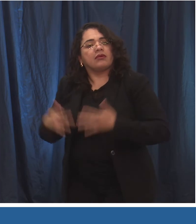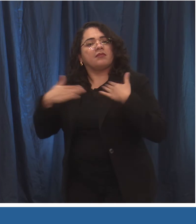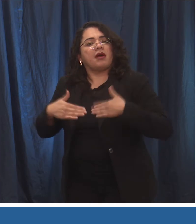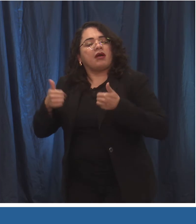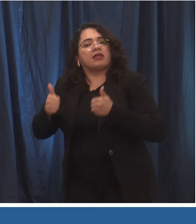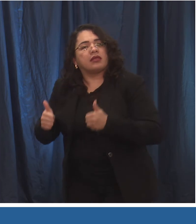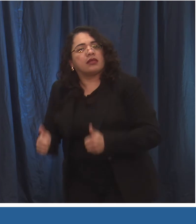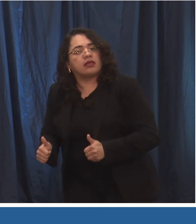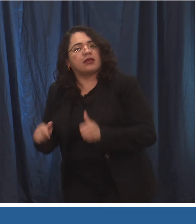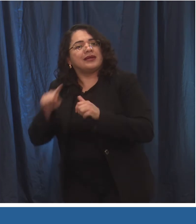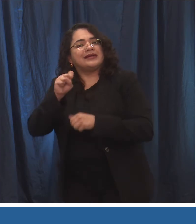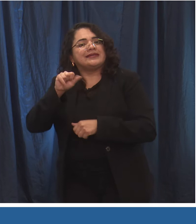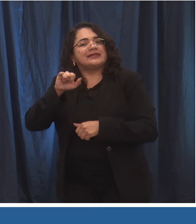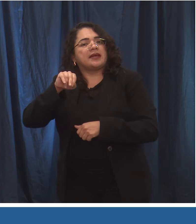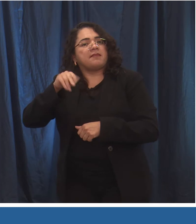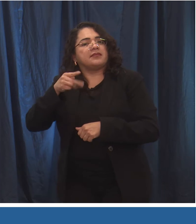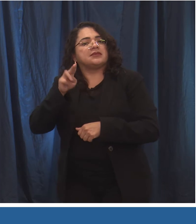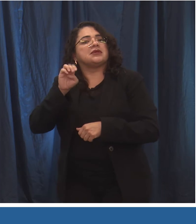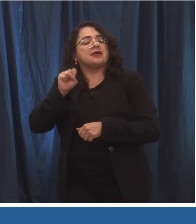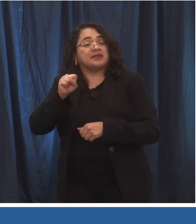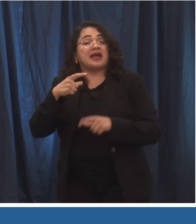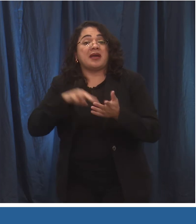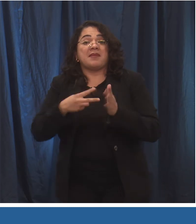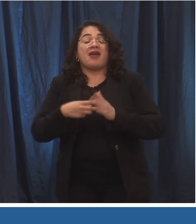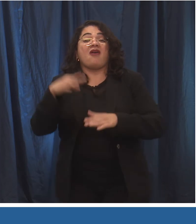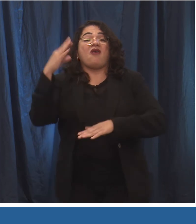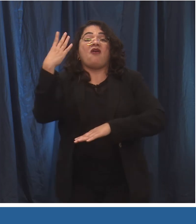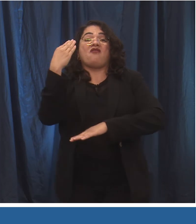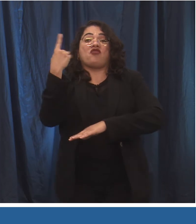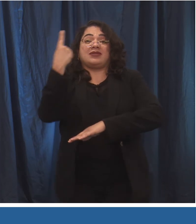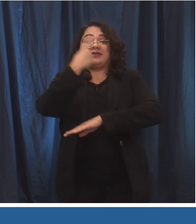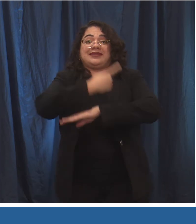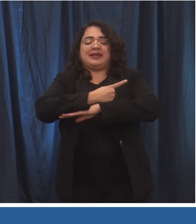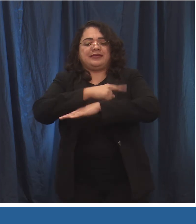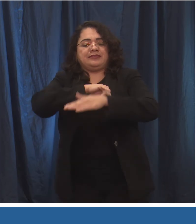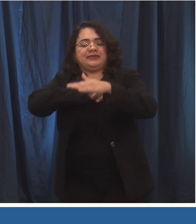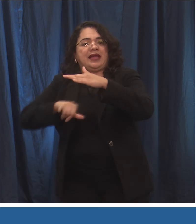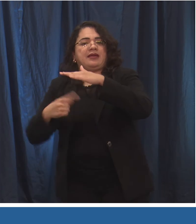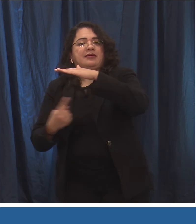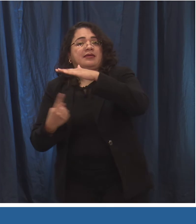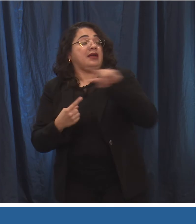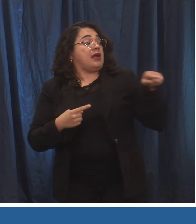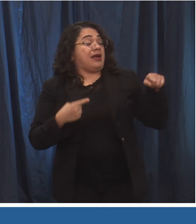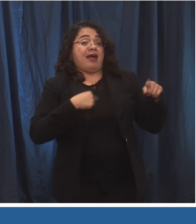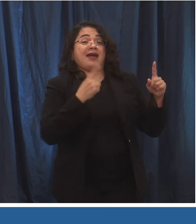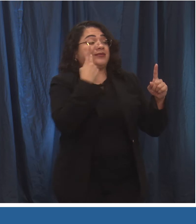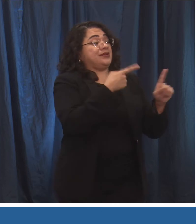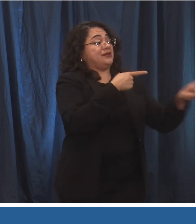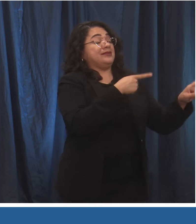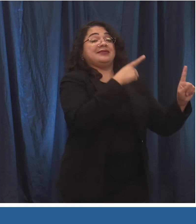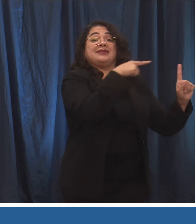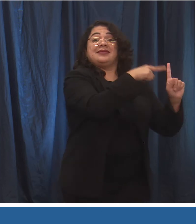must quarantine for 14 days from when you were last in contact with a person with COVID-19. This means